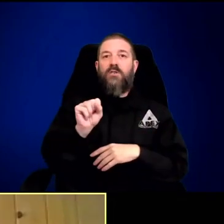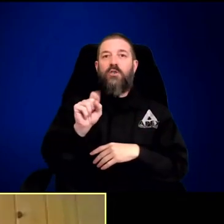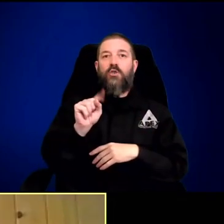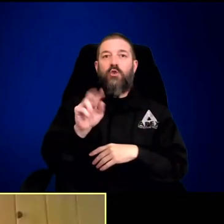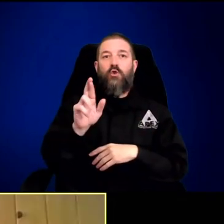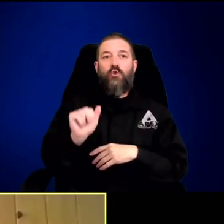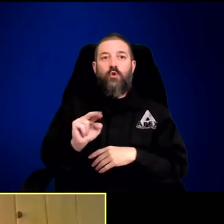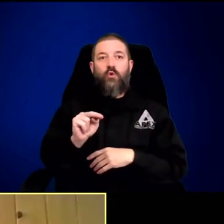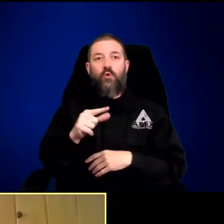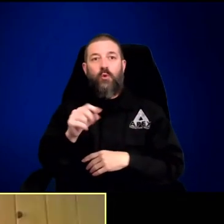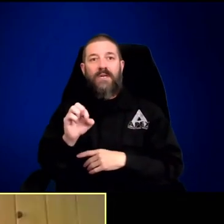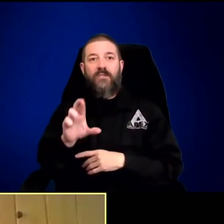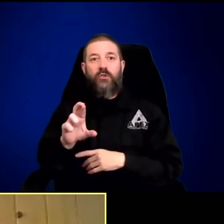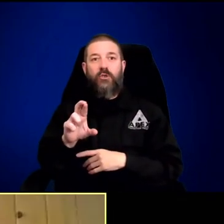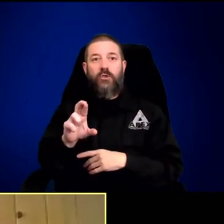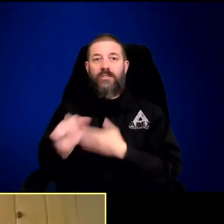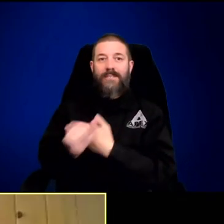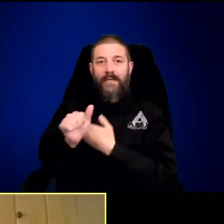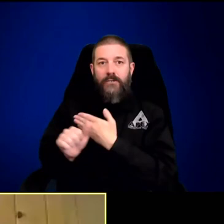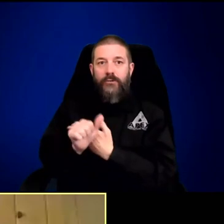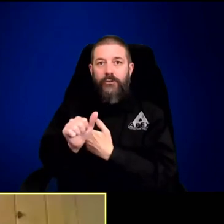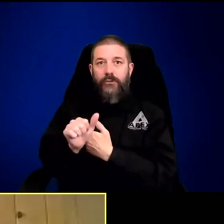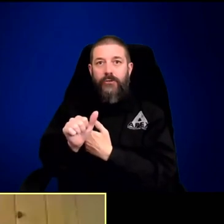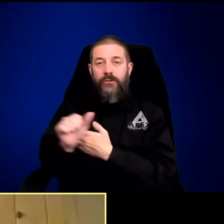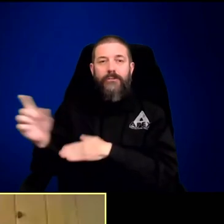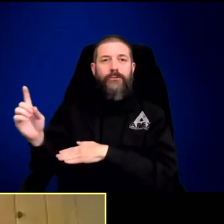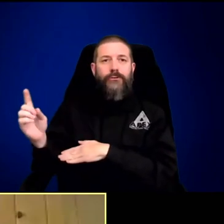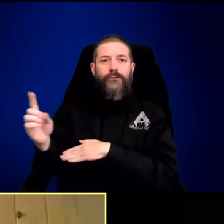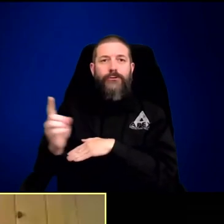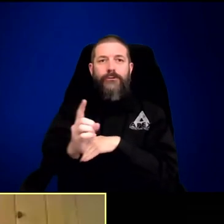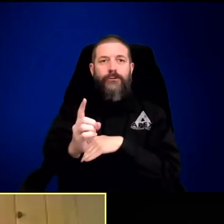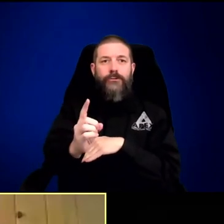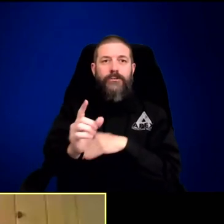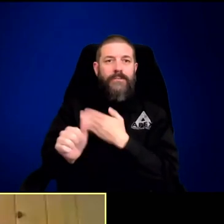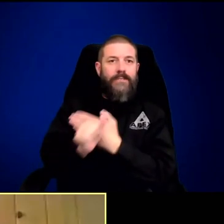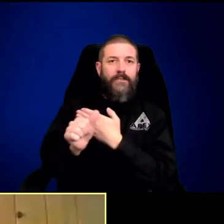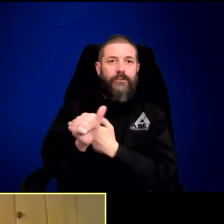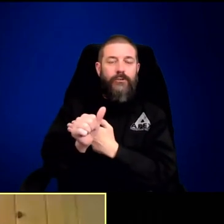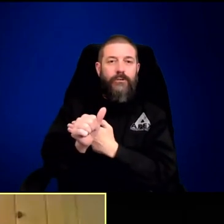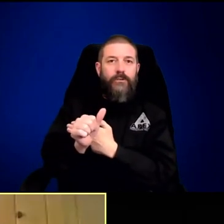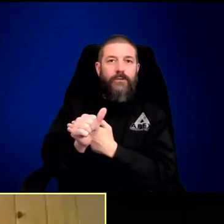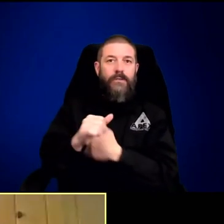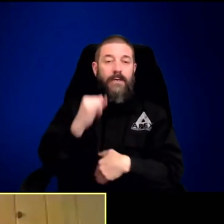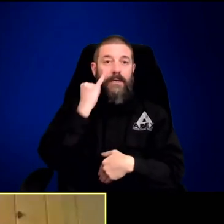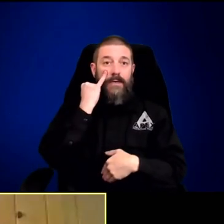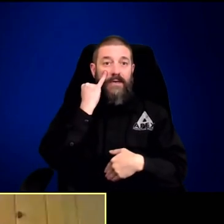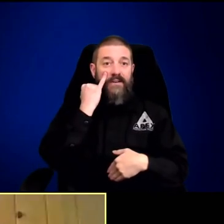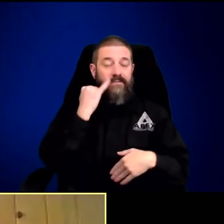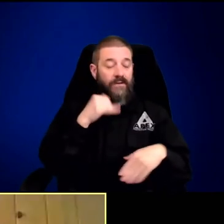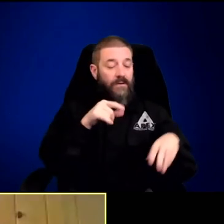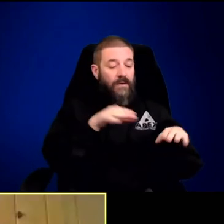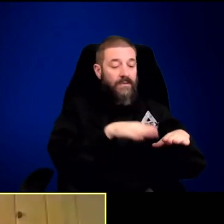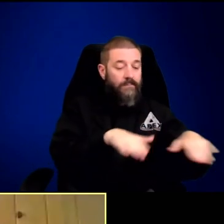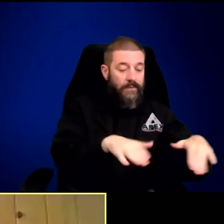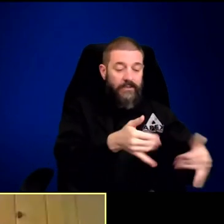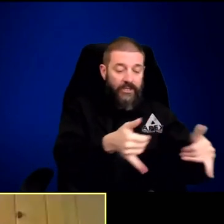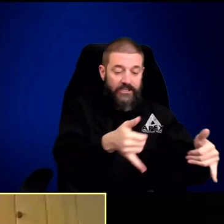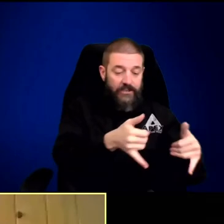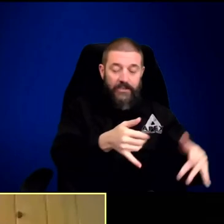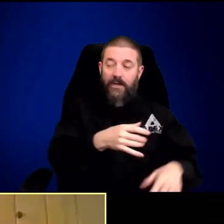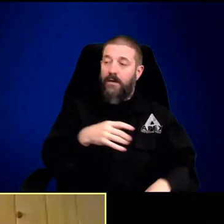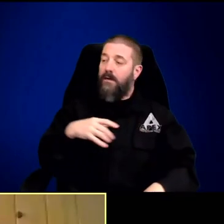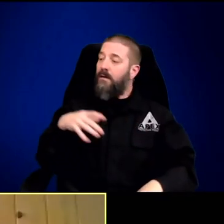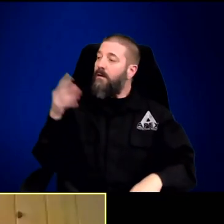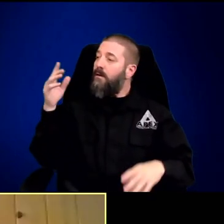explain to their kids the principle of what we would call stranger danger, that if